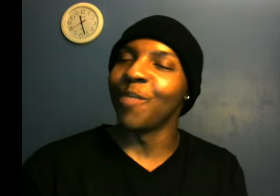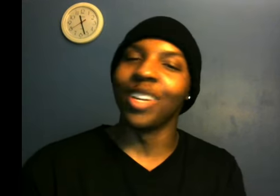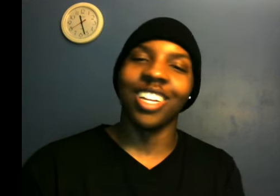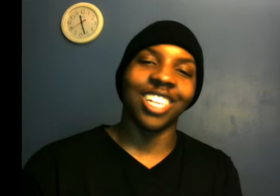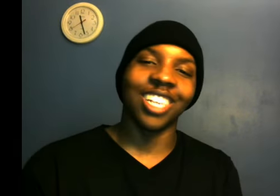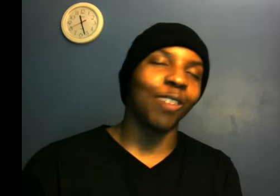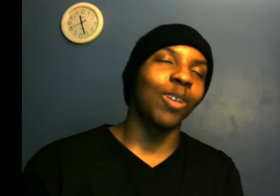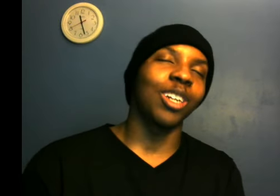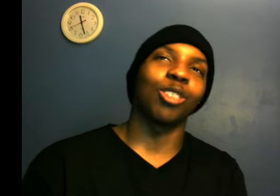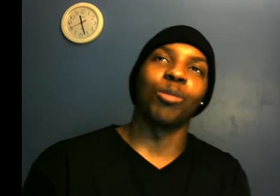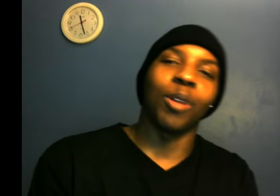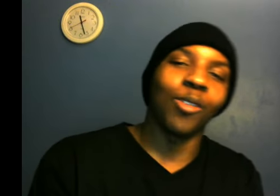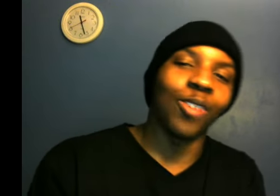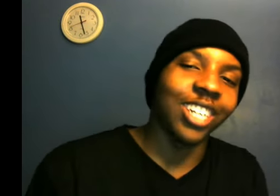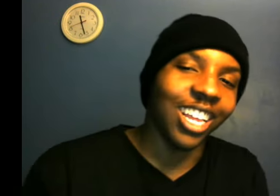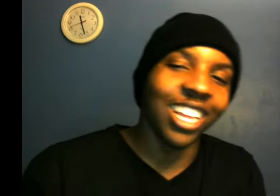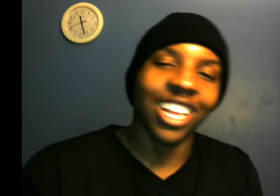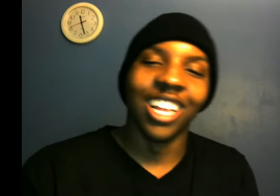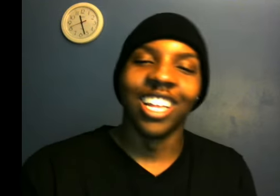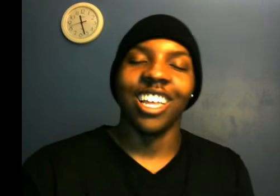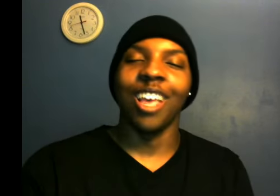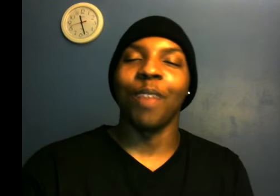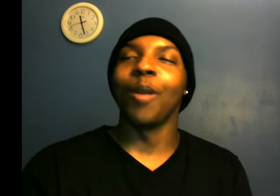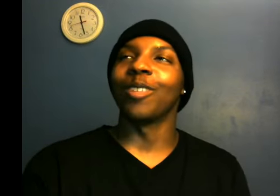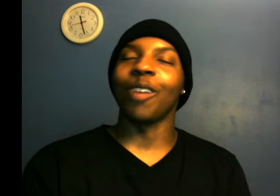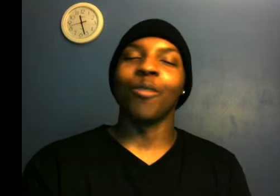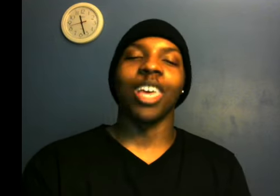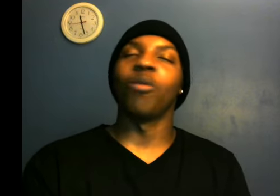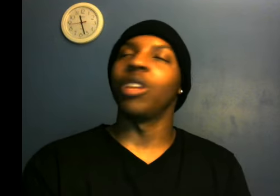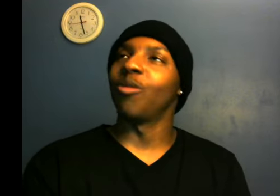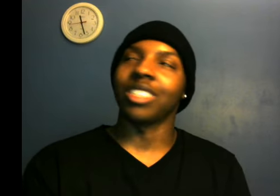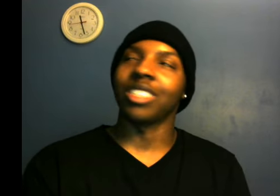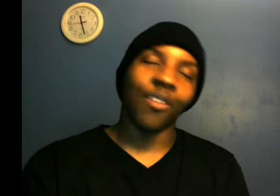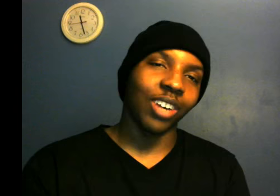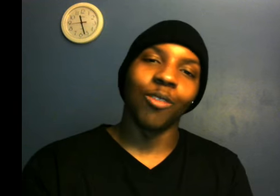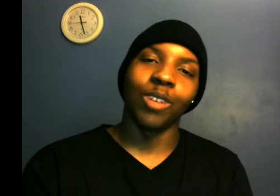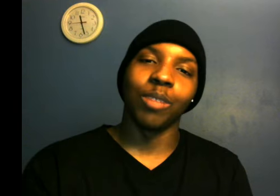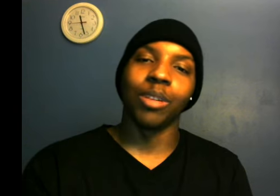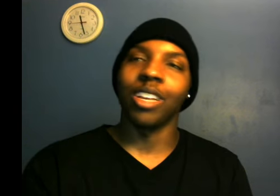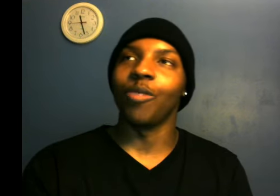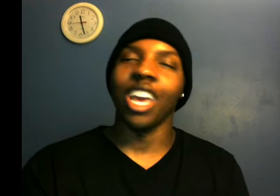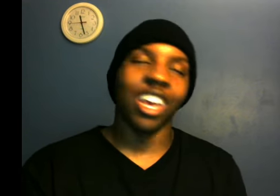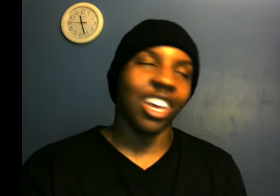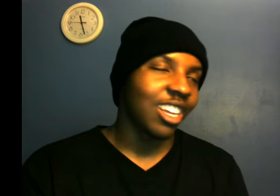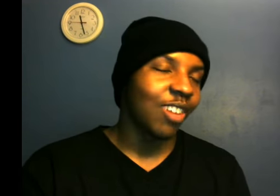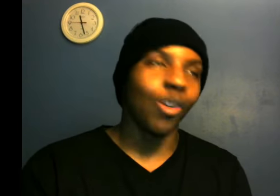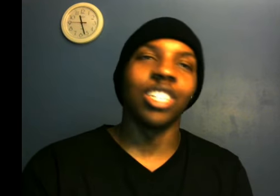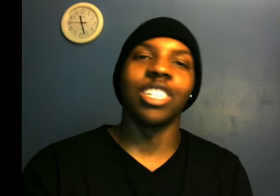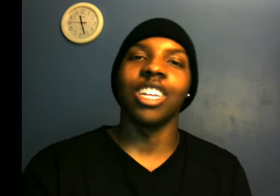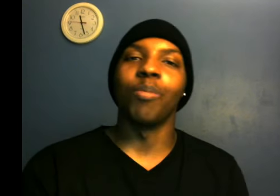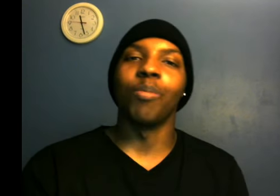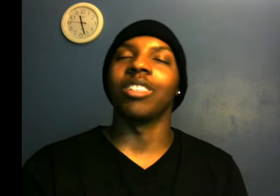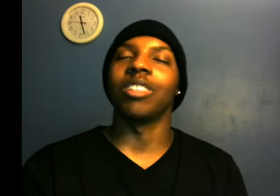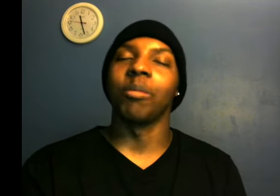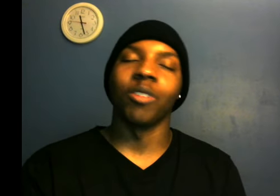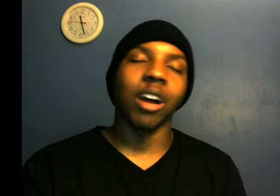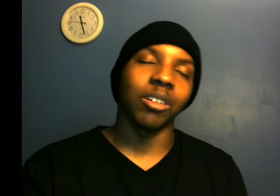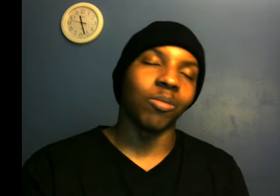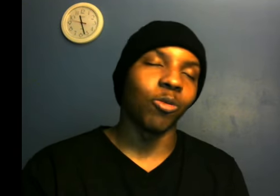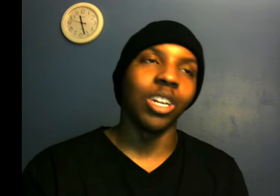believe that he can win the Super Bowl one day. And people say we can't win it with Stafford. I really believe we can. We didn't need to build a team around him. We